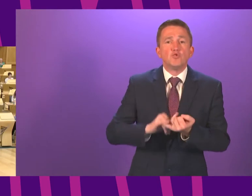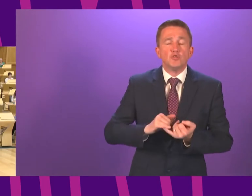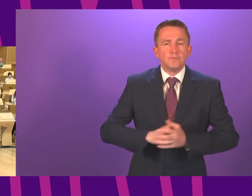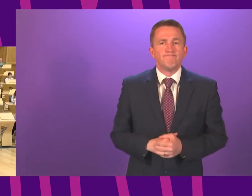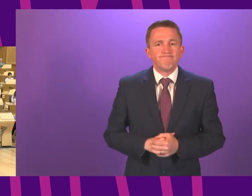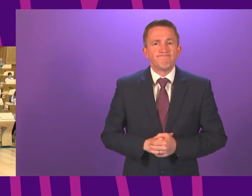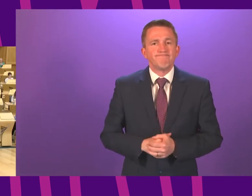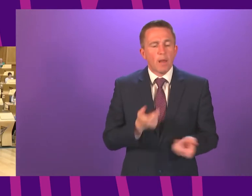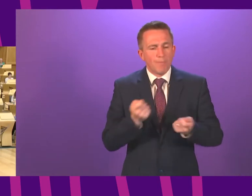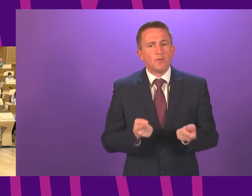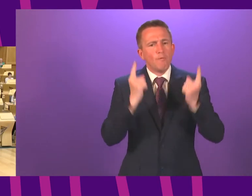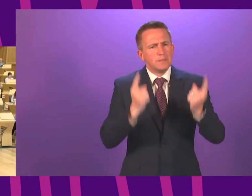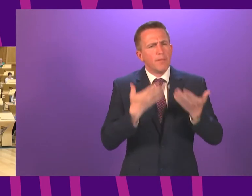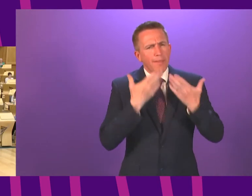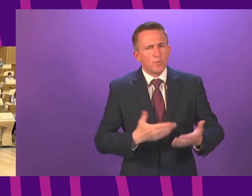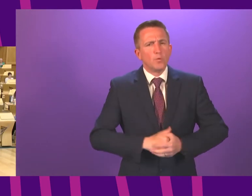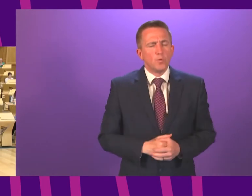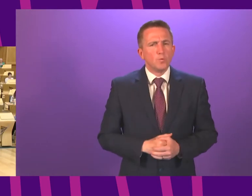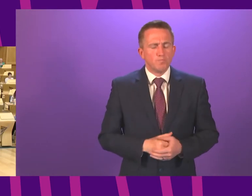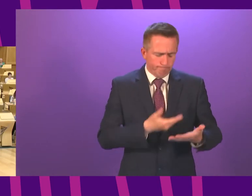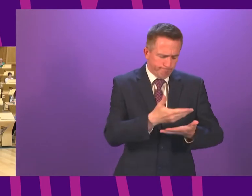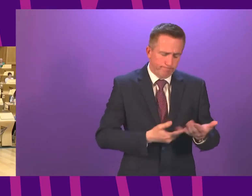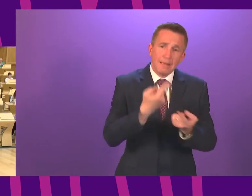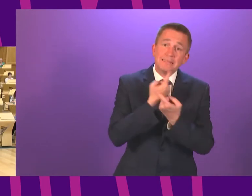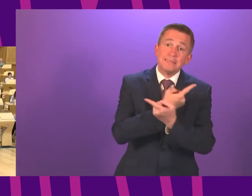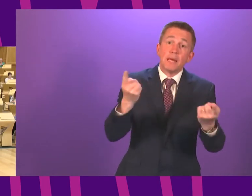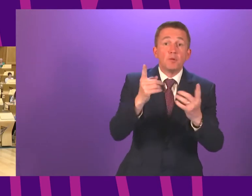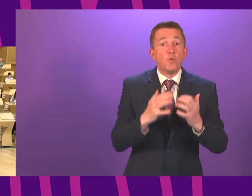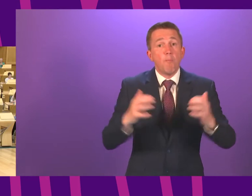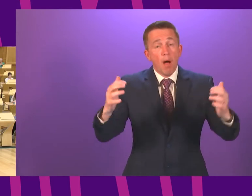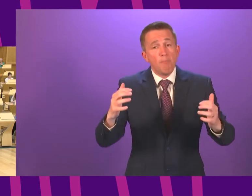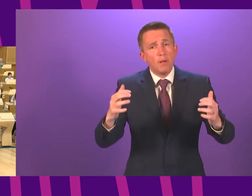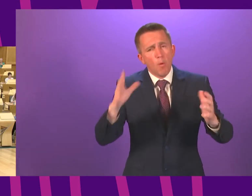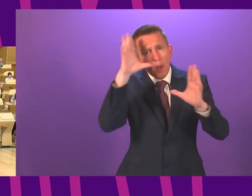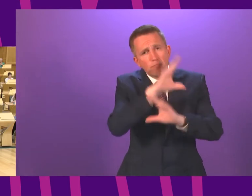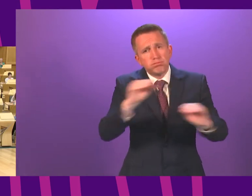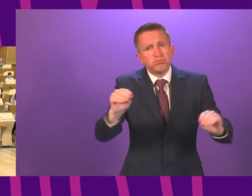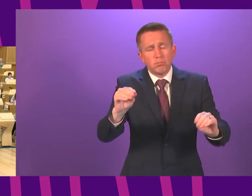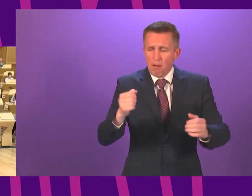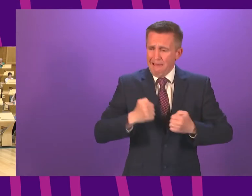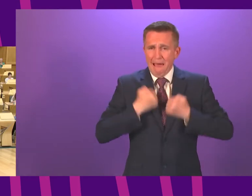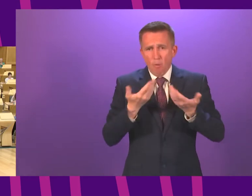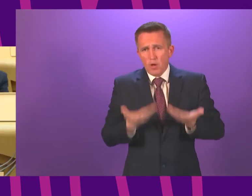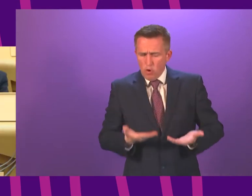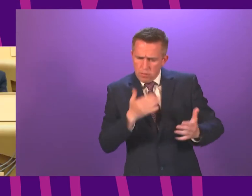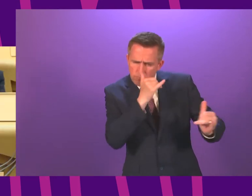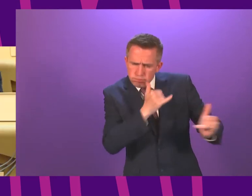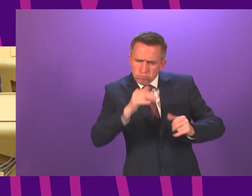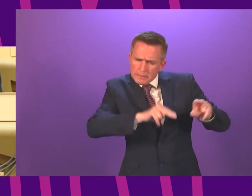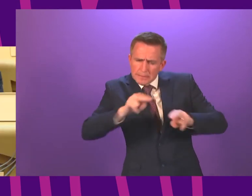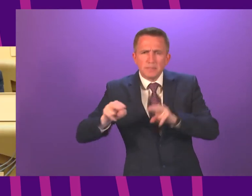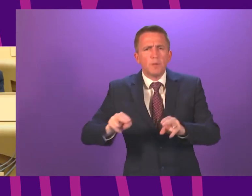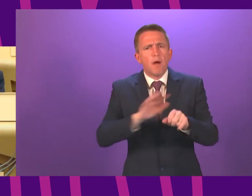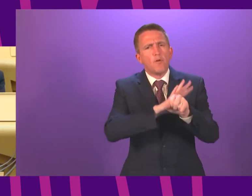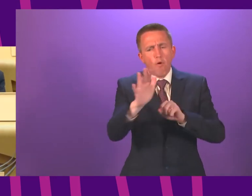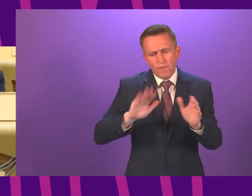Thank you, Presiding Officer. In this statement, I will update Parliament on the Scottish Government's assessment of the course of the pandemic now,